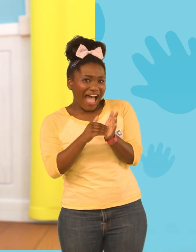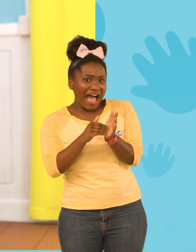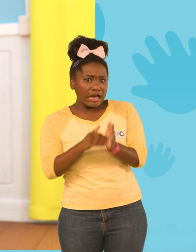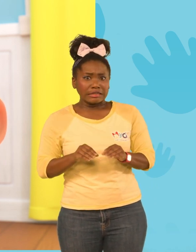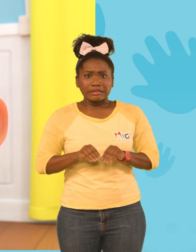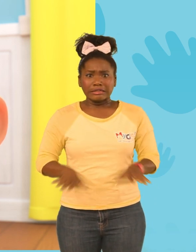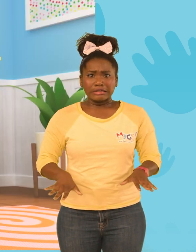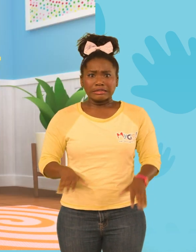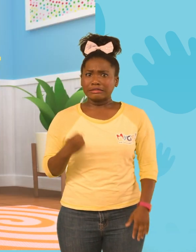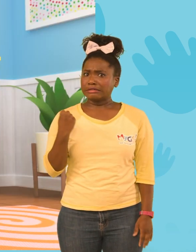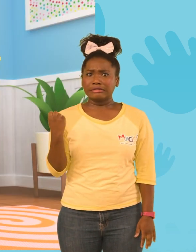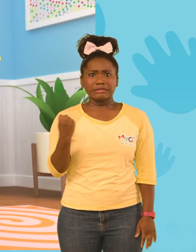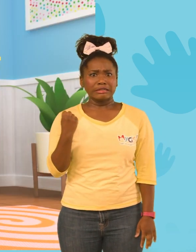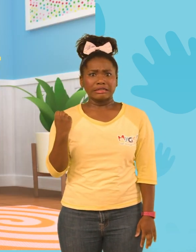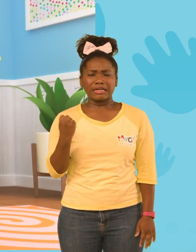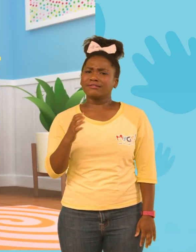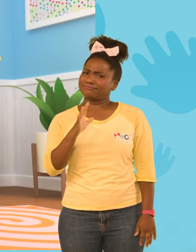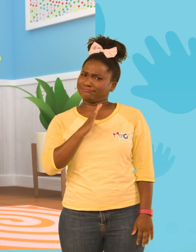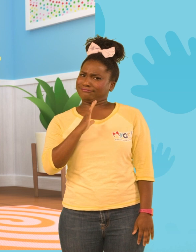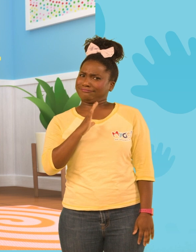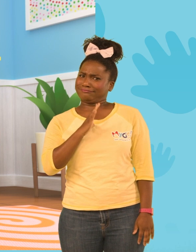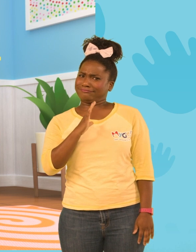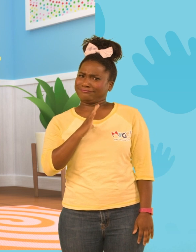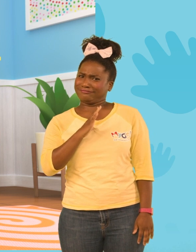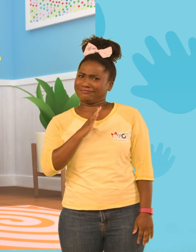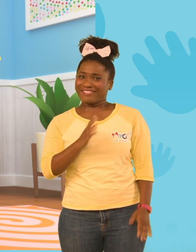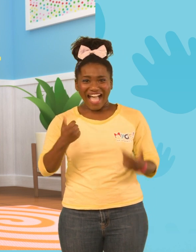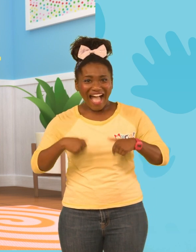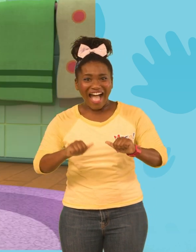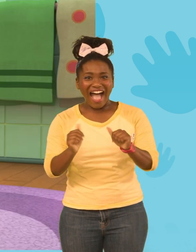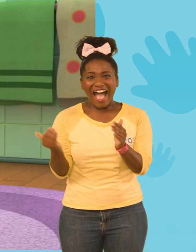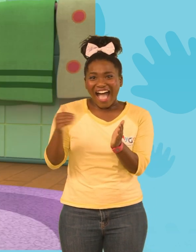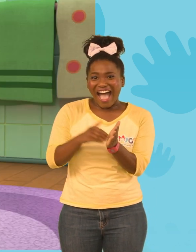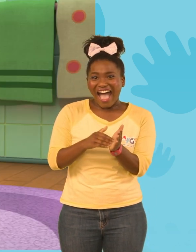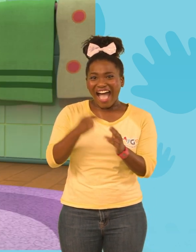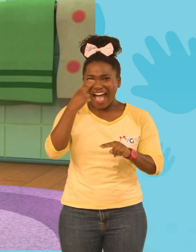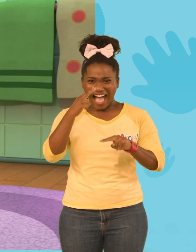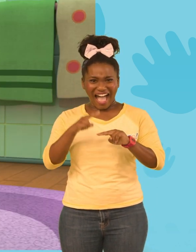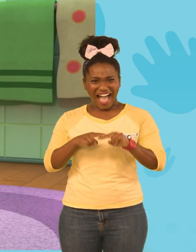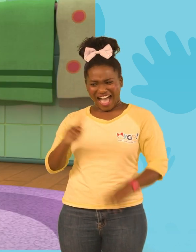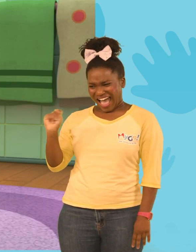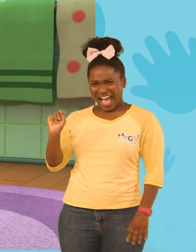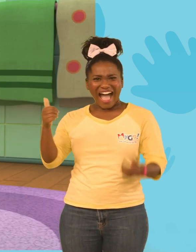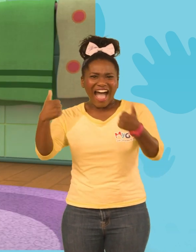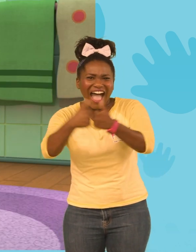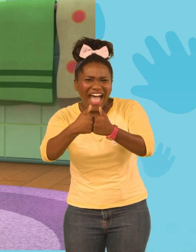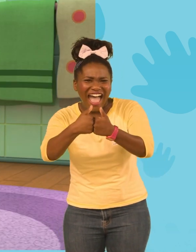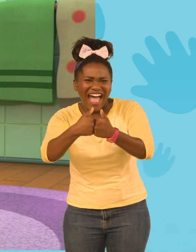If you don't make it, that's okay Try again the fun potty game